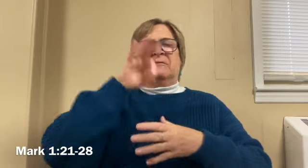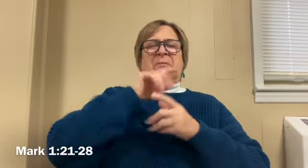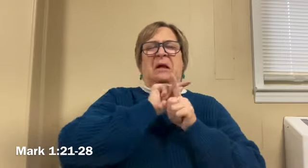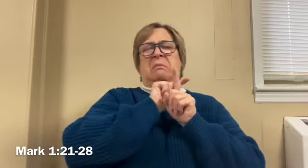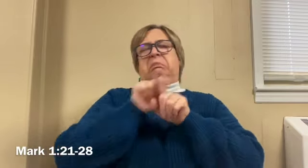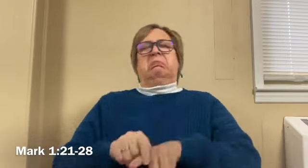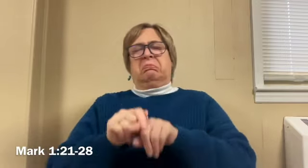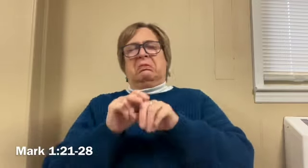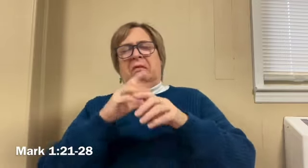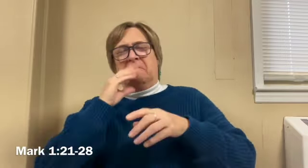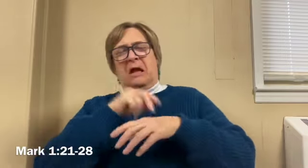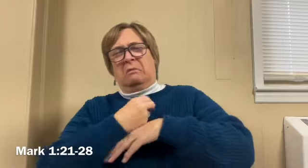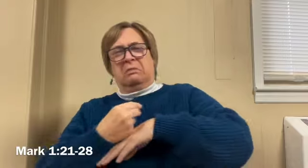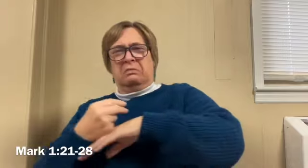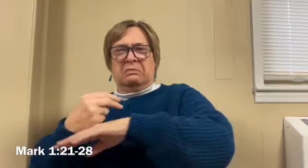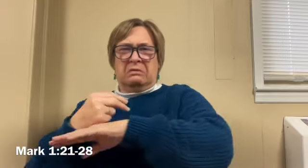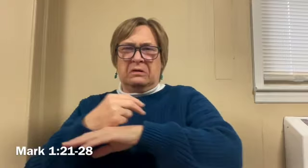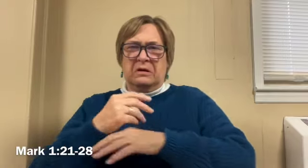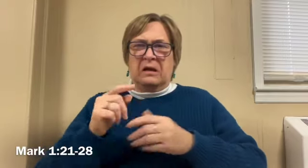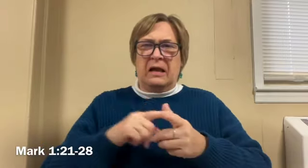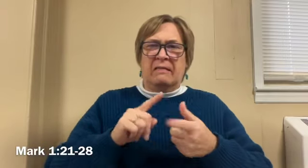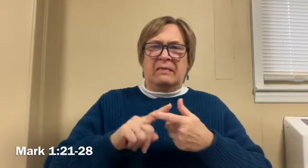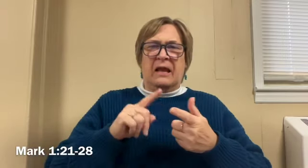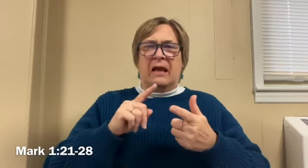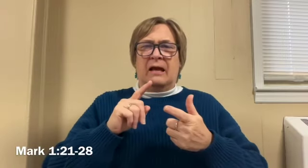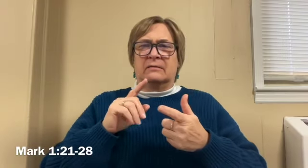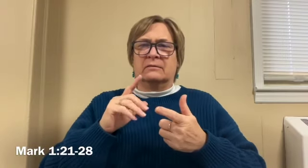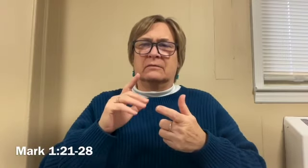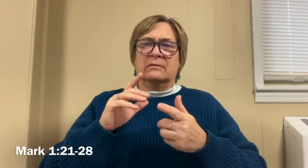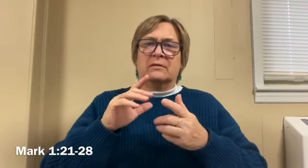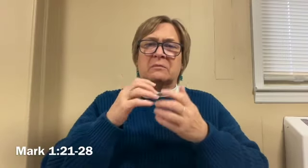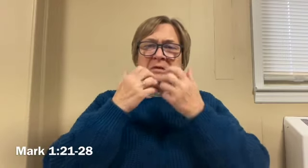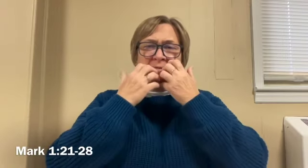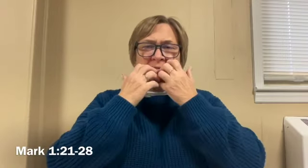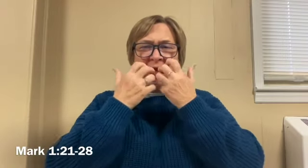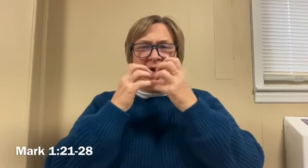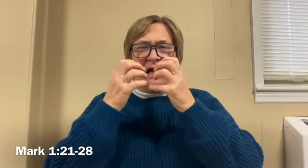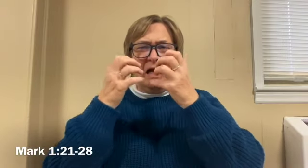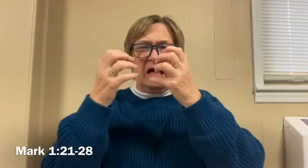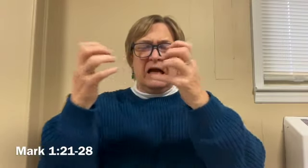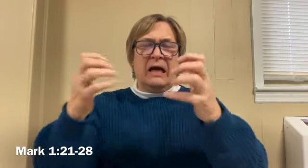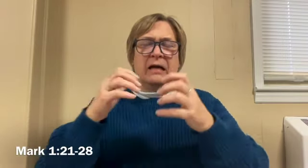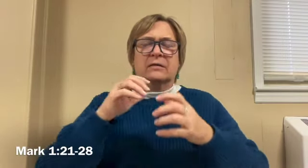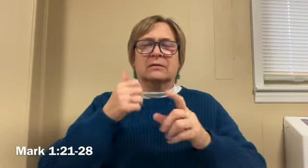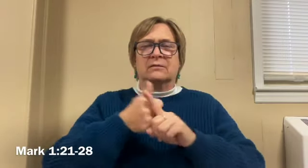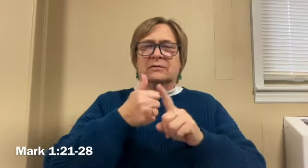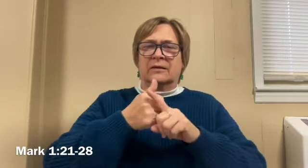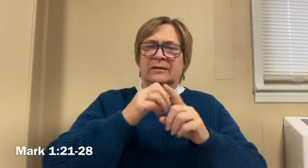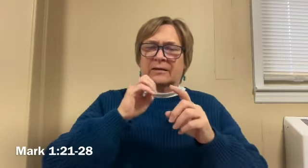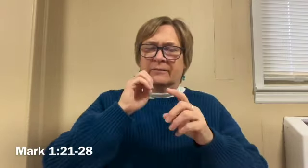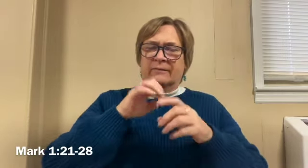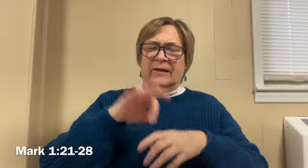the unclean spirit convulsed him and with a loud cry came out of him